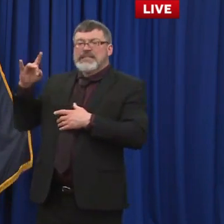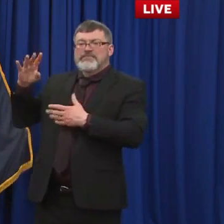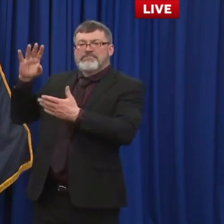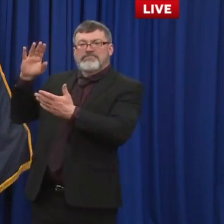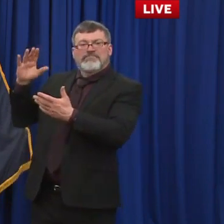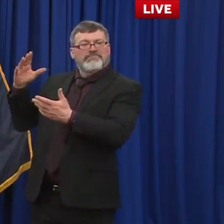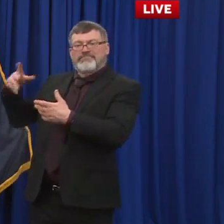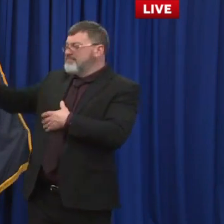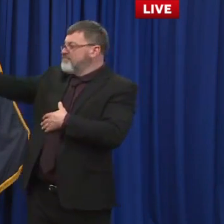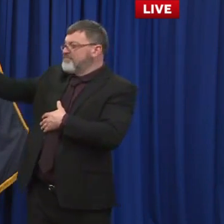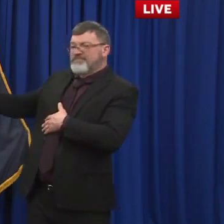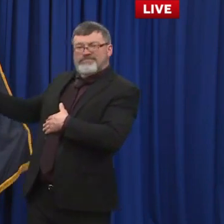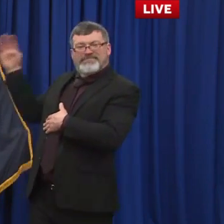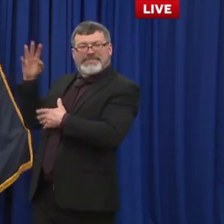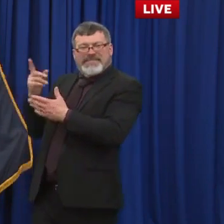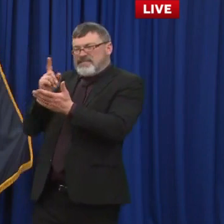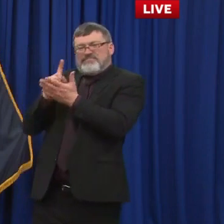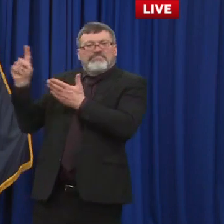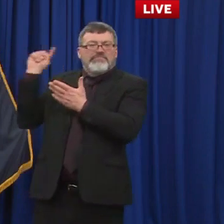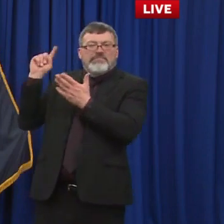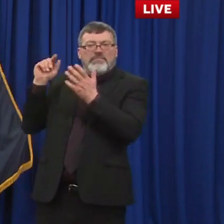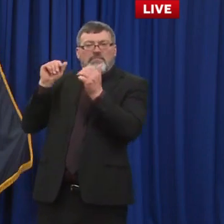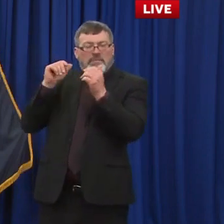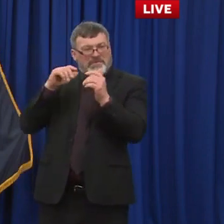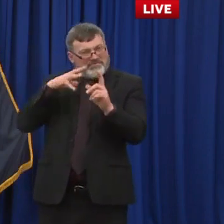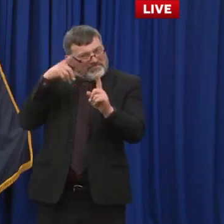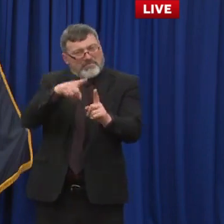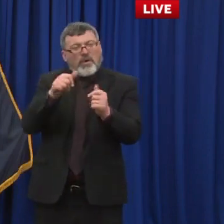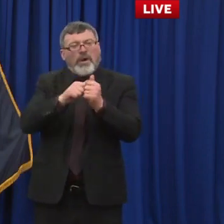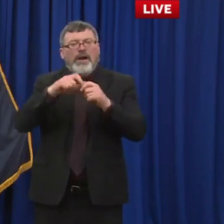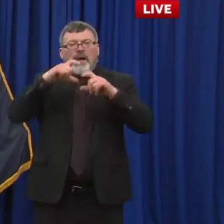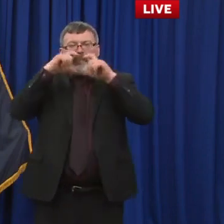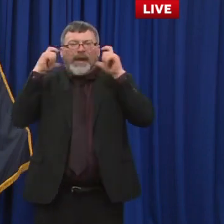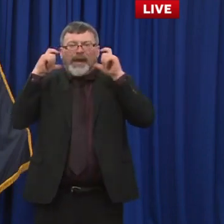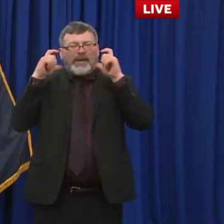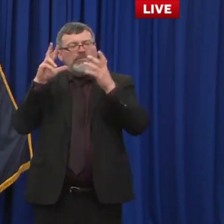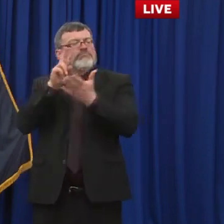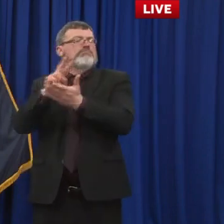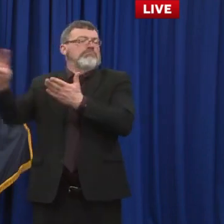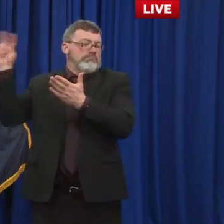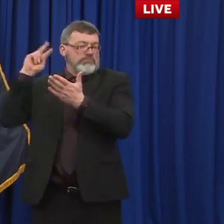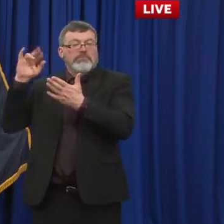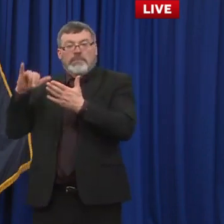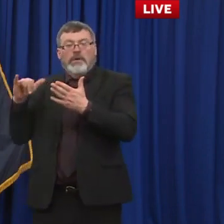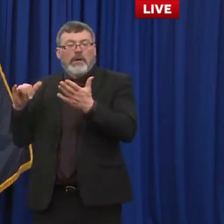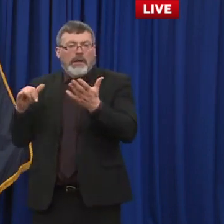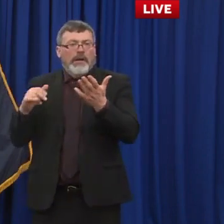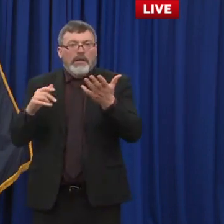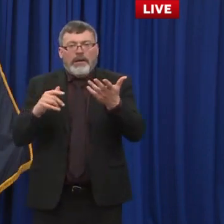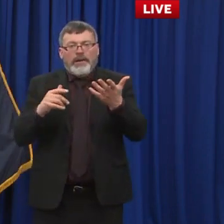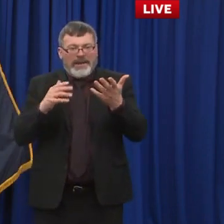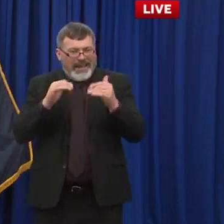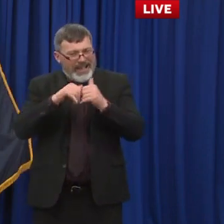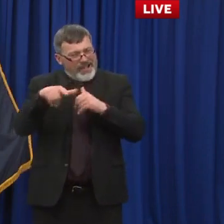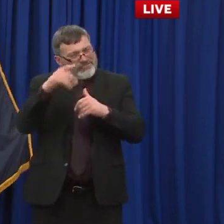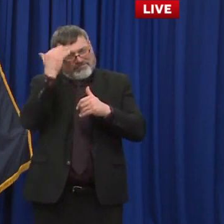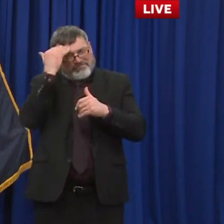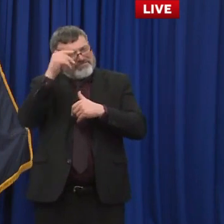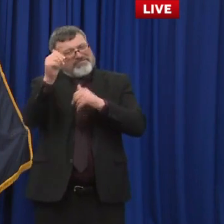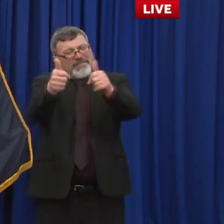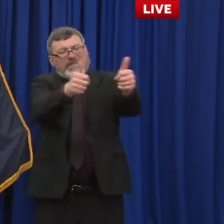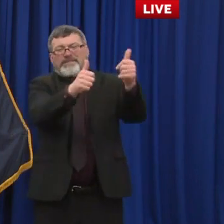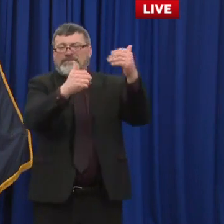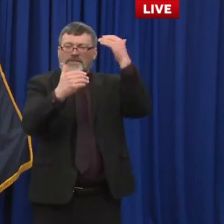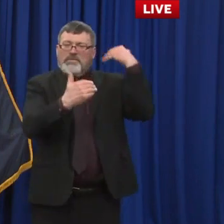very transparent about the hows and whys of what we do and i think folks understand that and i think folks have done a very good job of understanding the importance of their